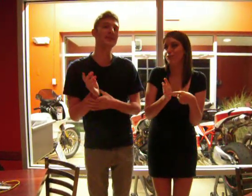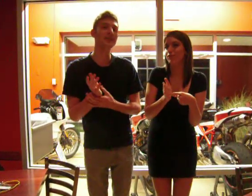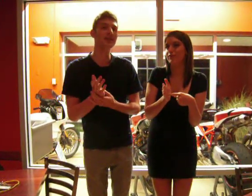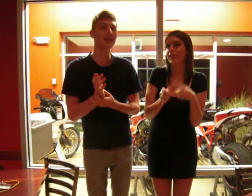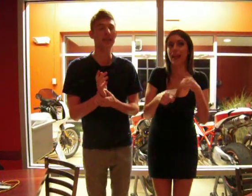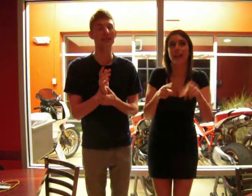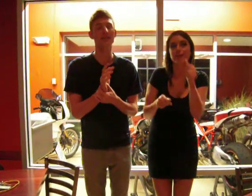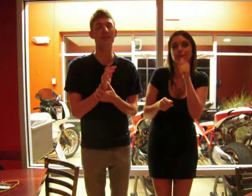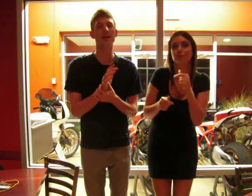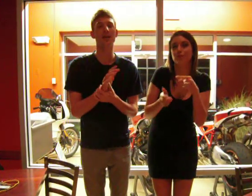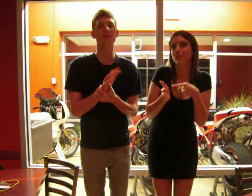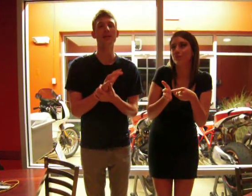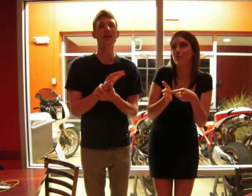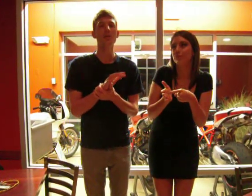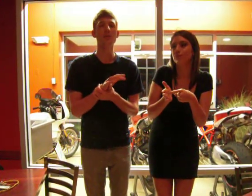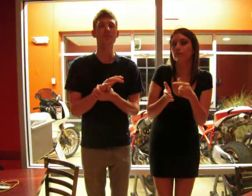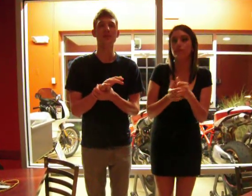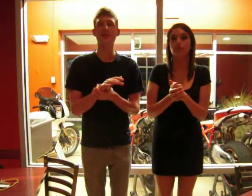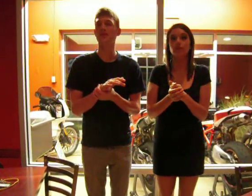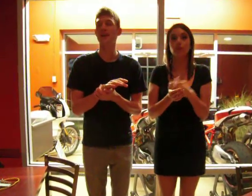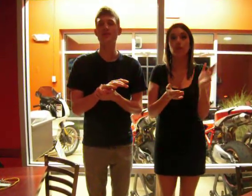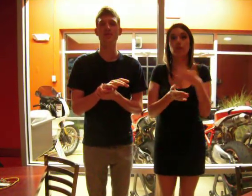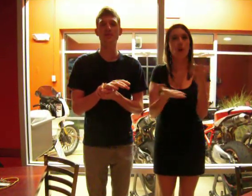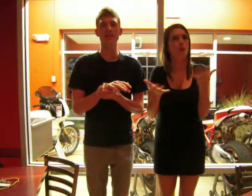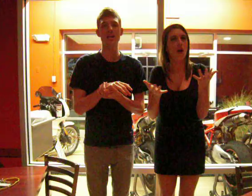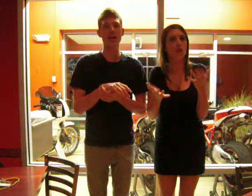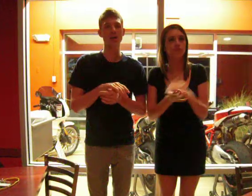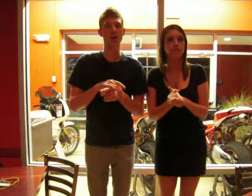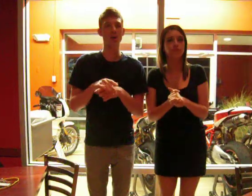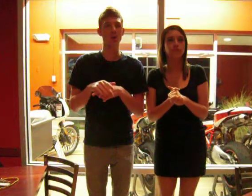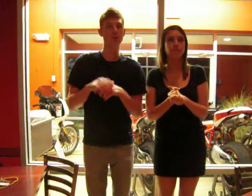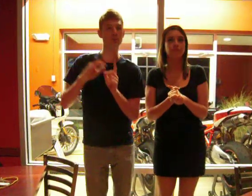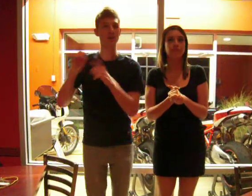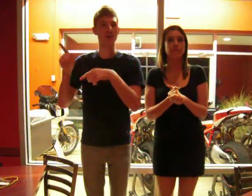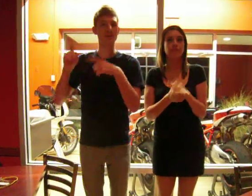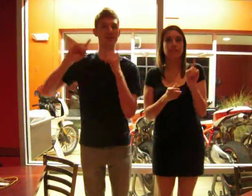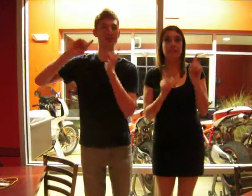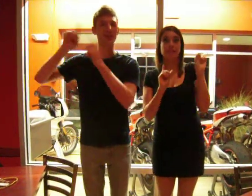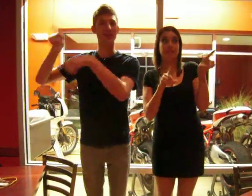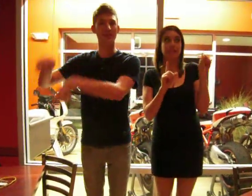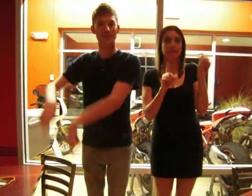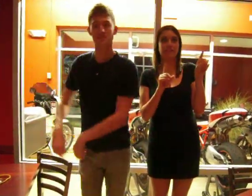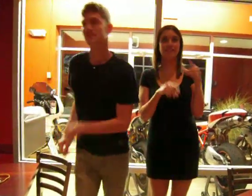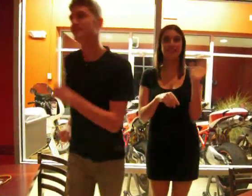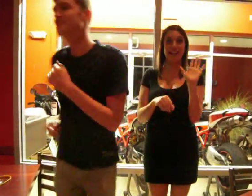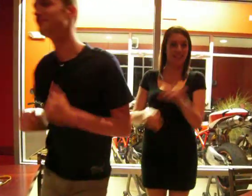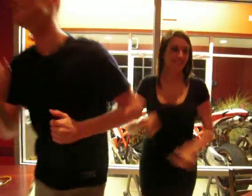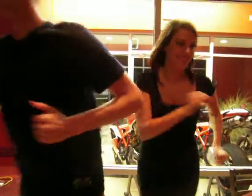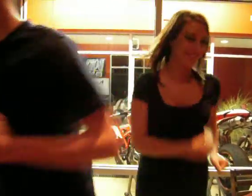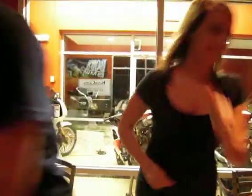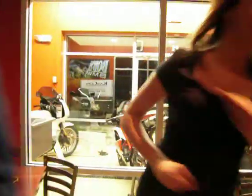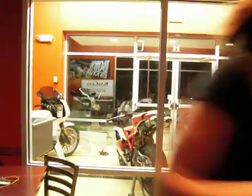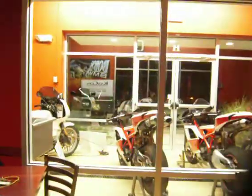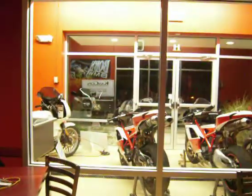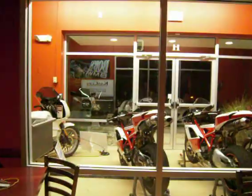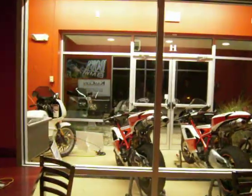song is. Actually, we got to go, go, go. Thank you.